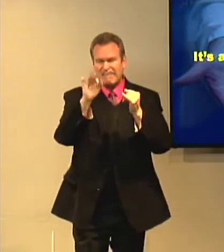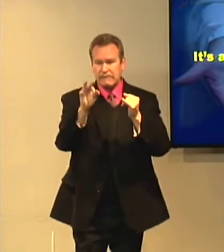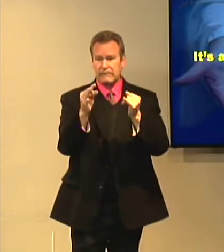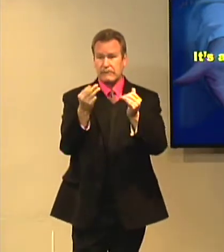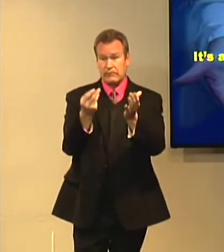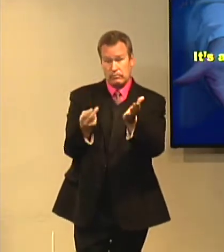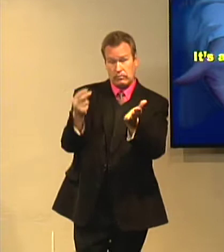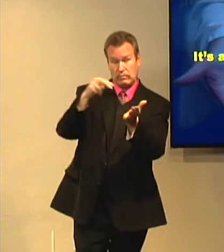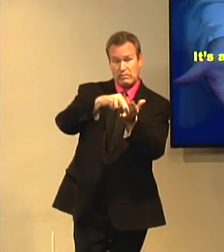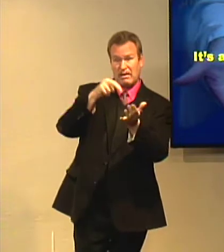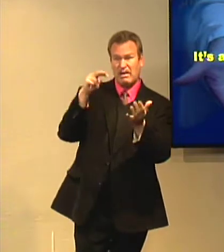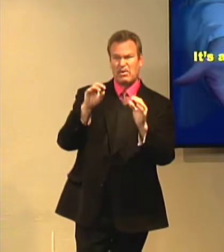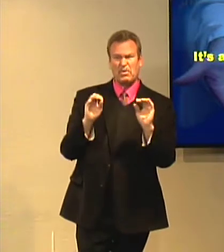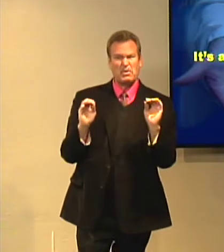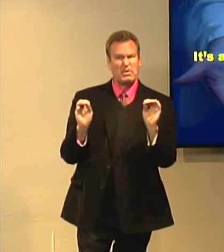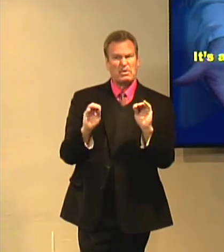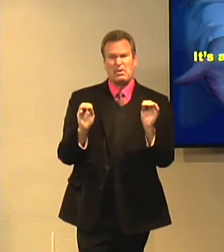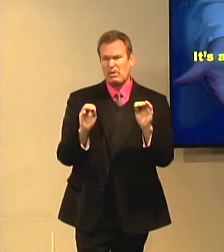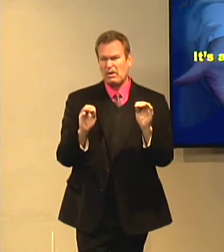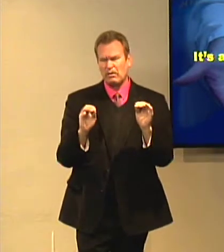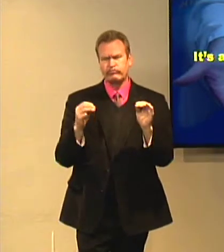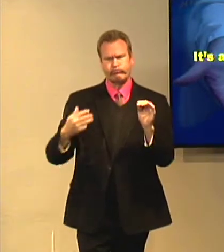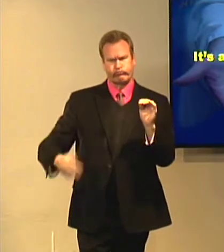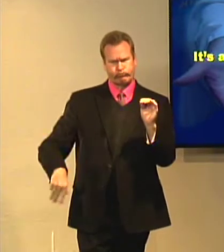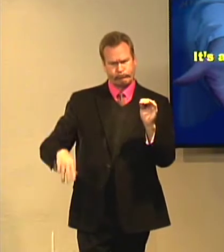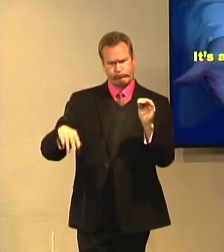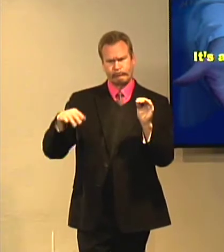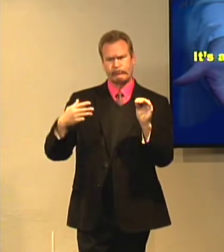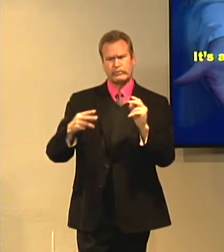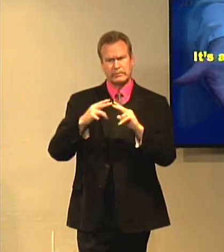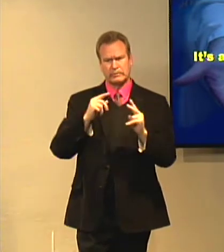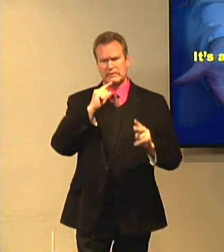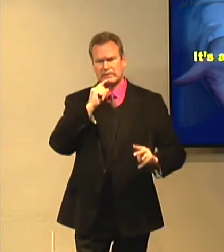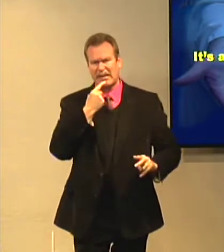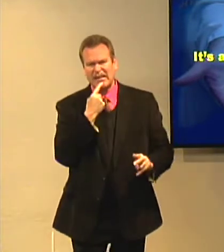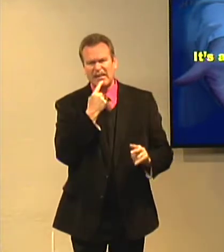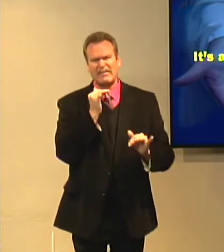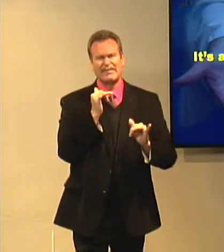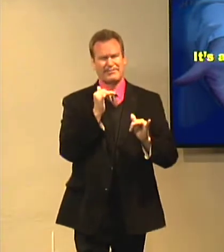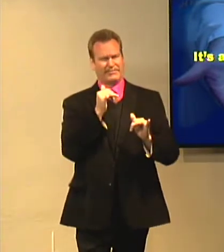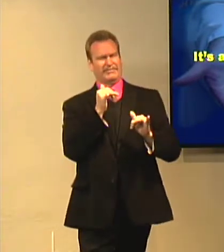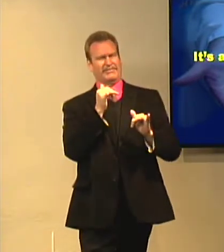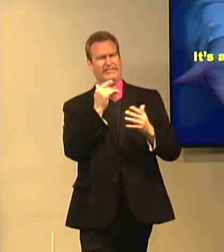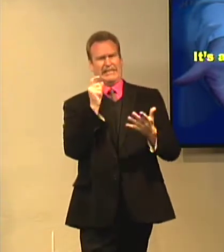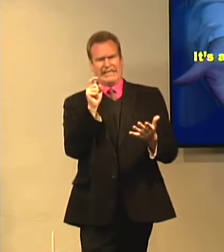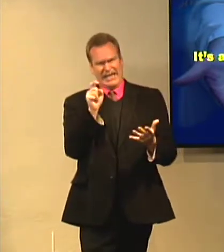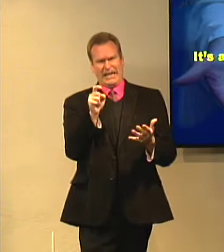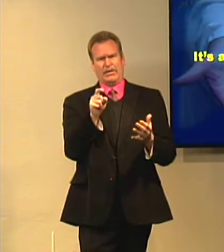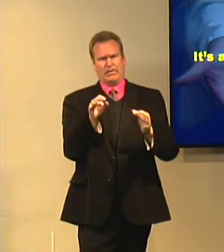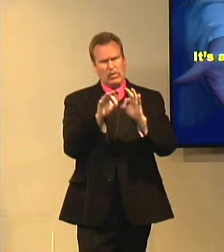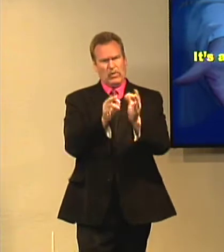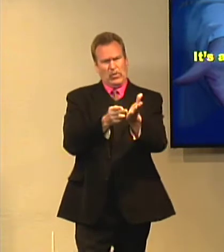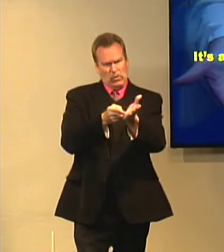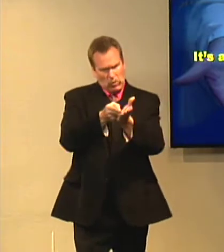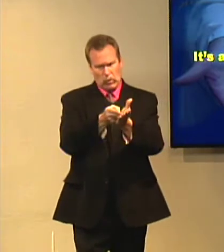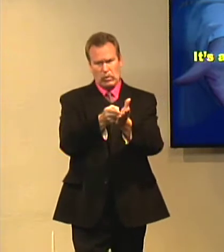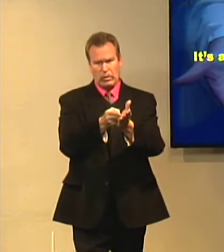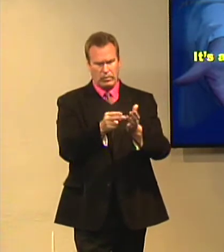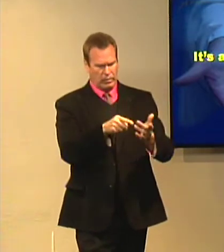so consider if the resurrection didn't occur. This has serious implications. It